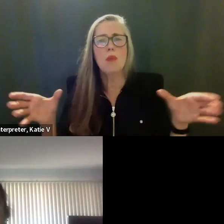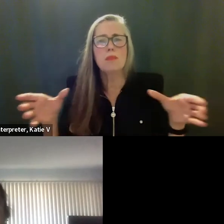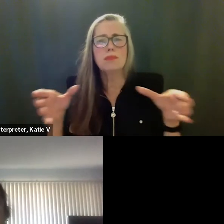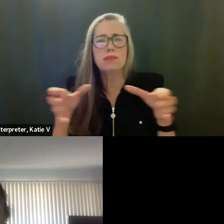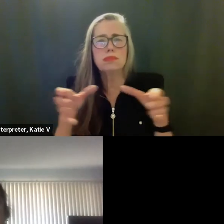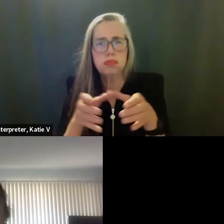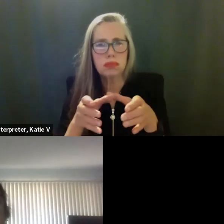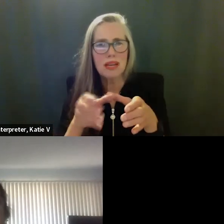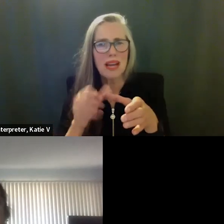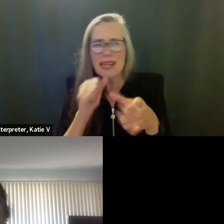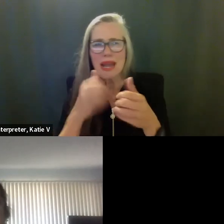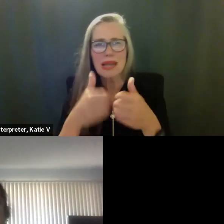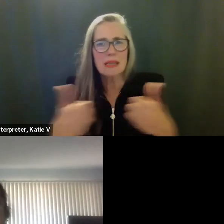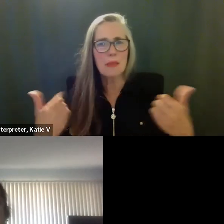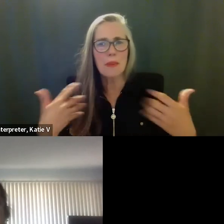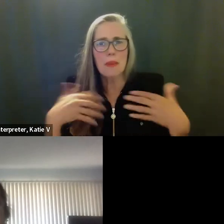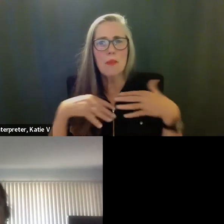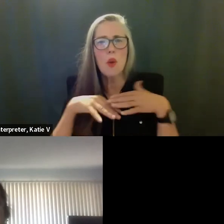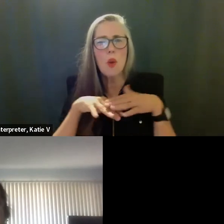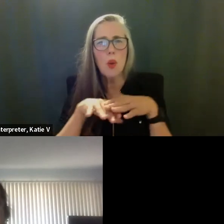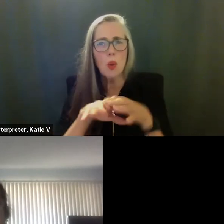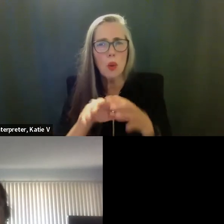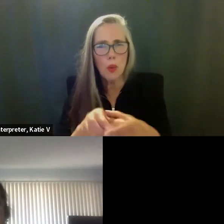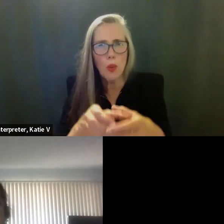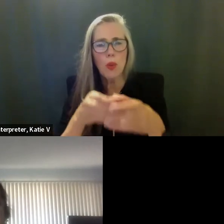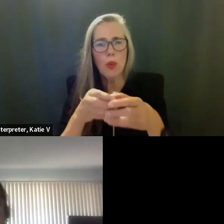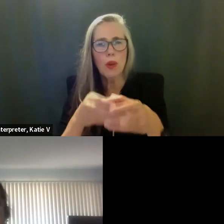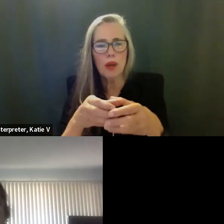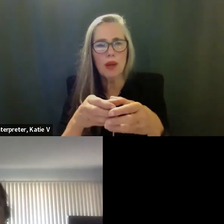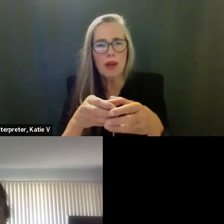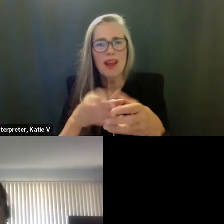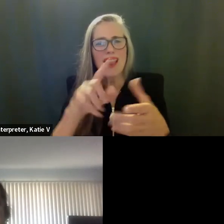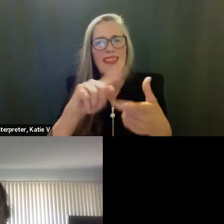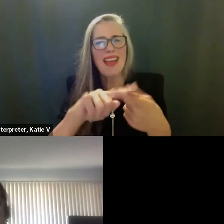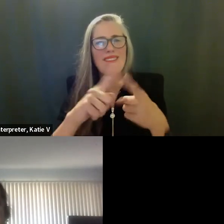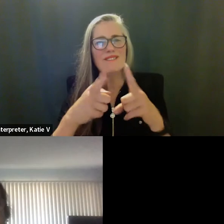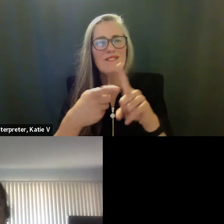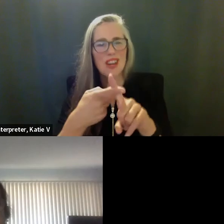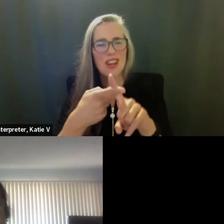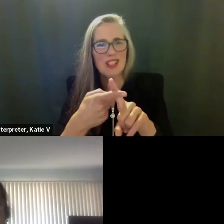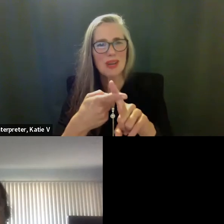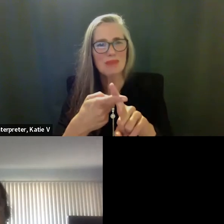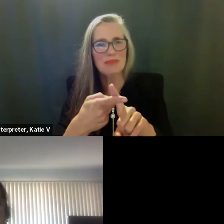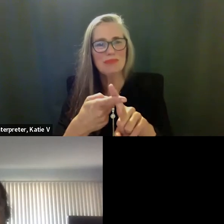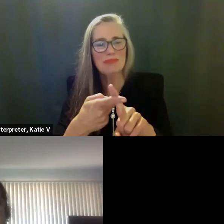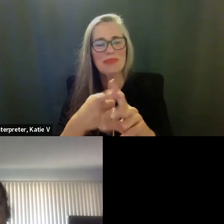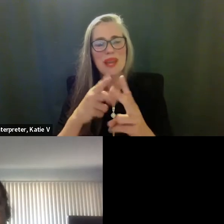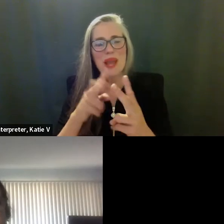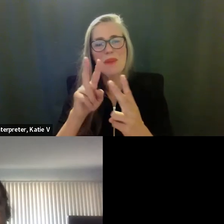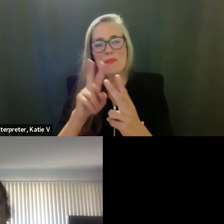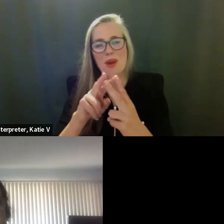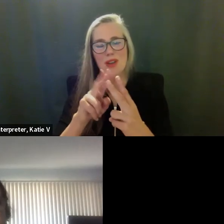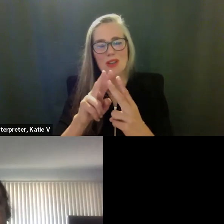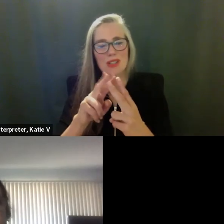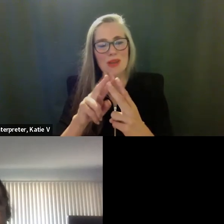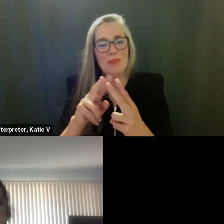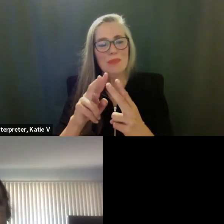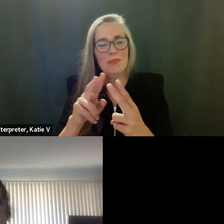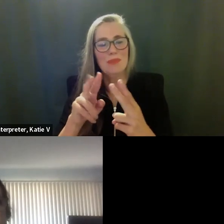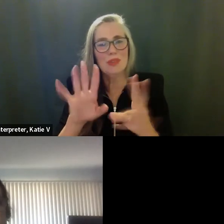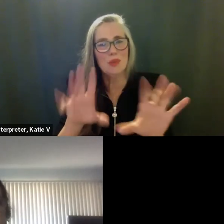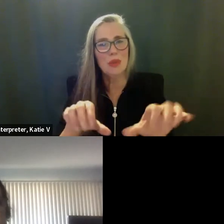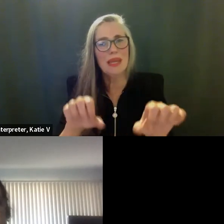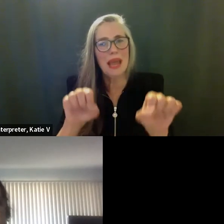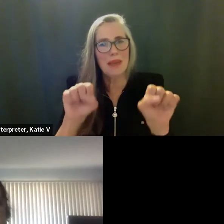friendship and also, you know, partnership that would allow us to